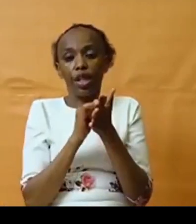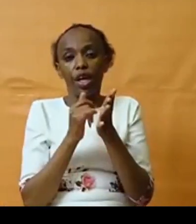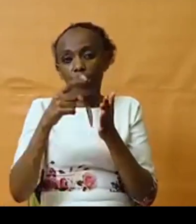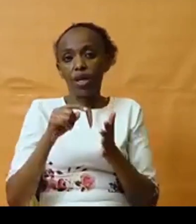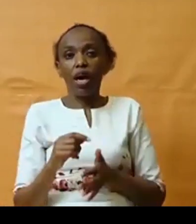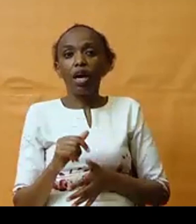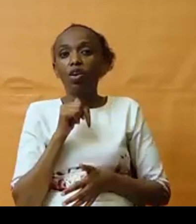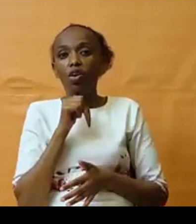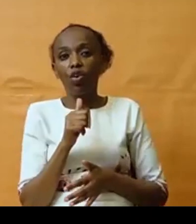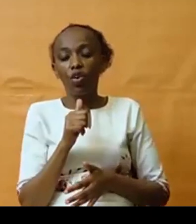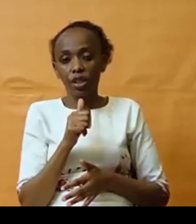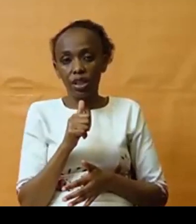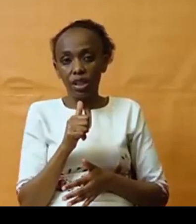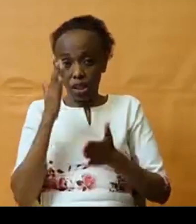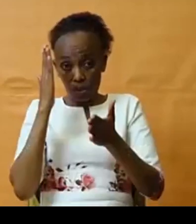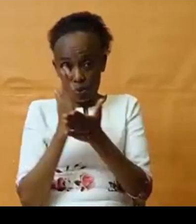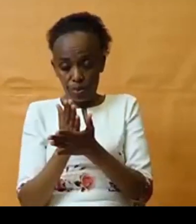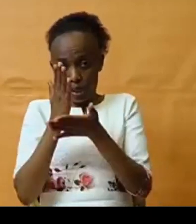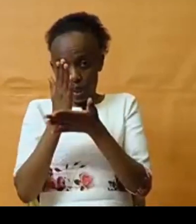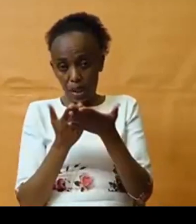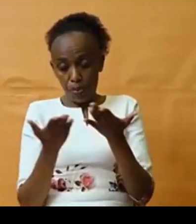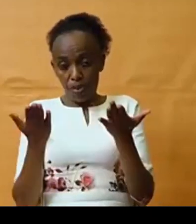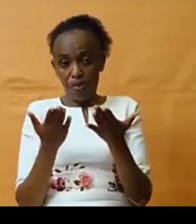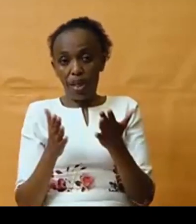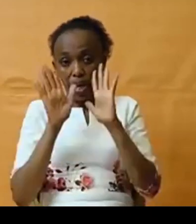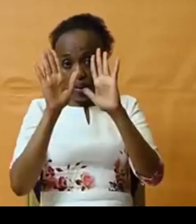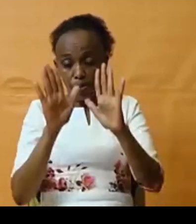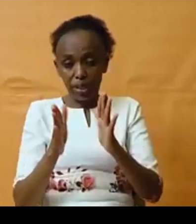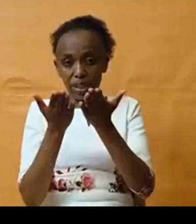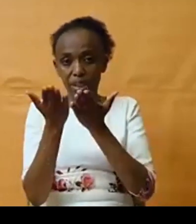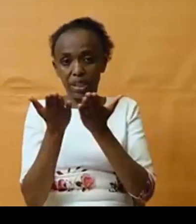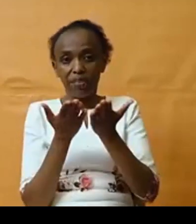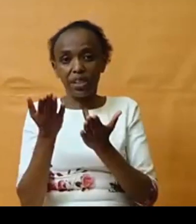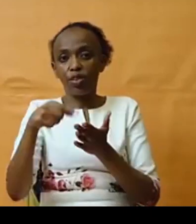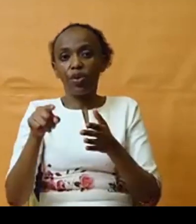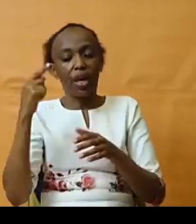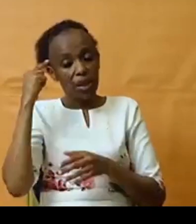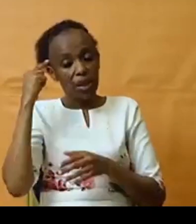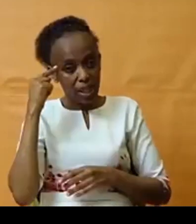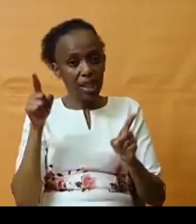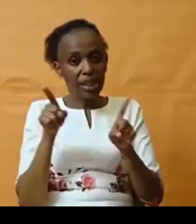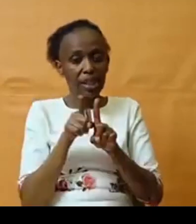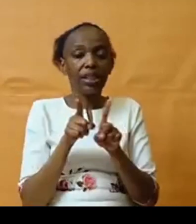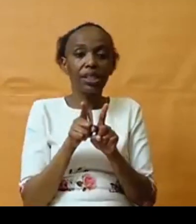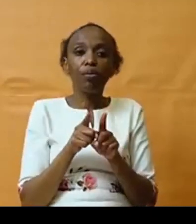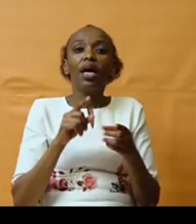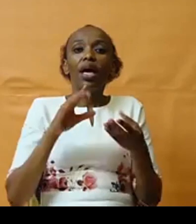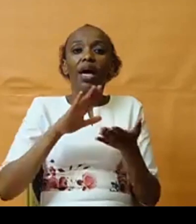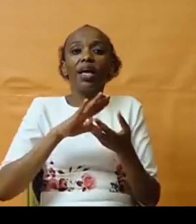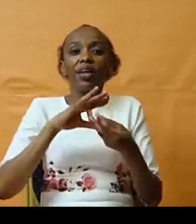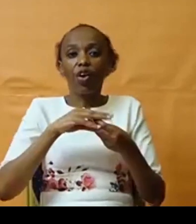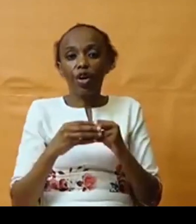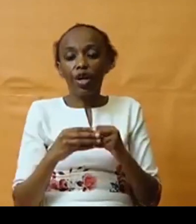cutting some of the essential services. We are also considering and creating